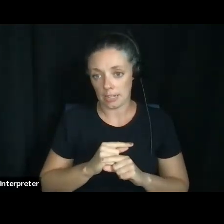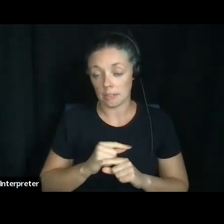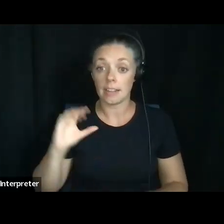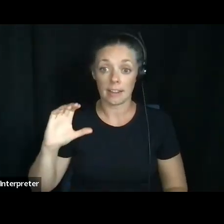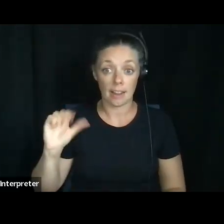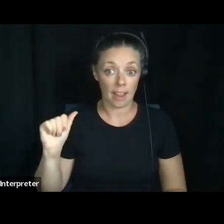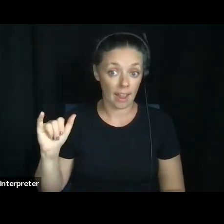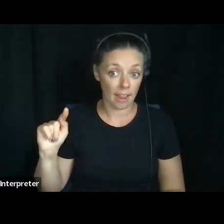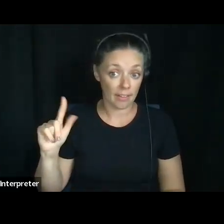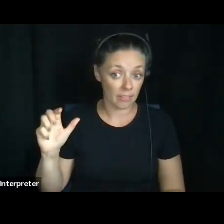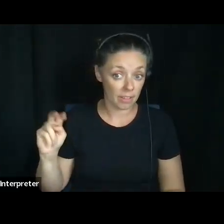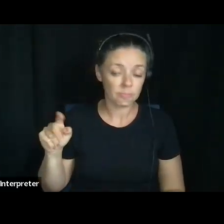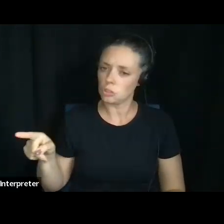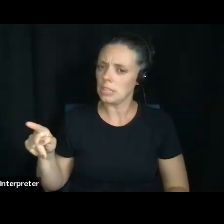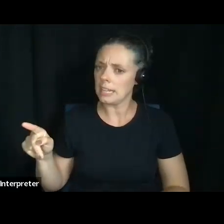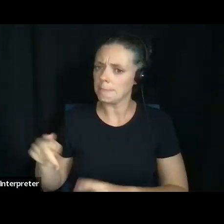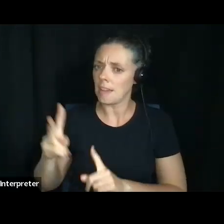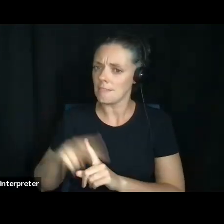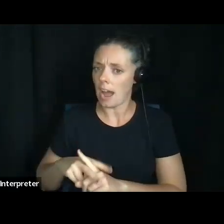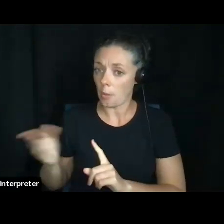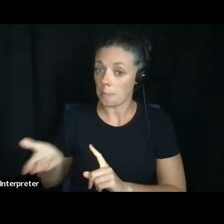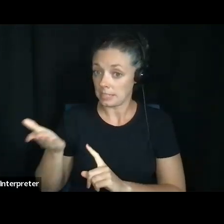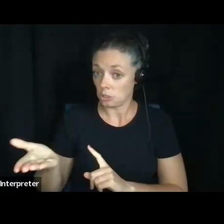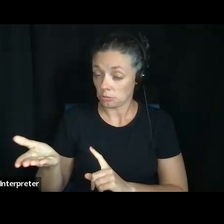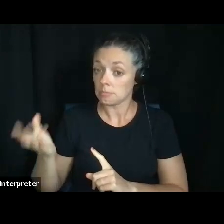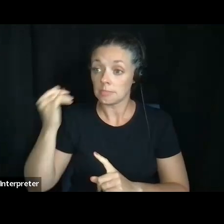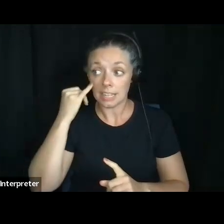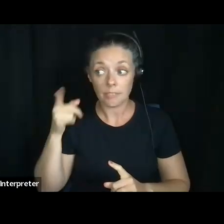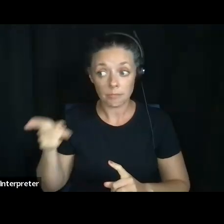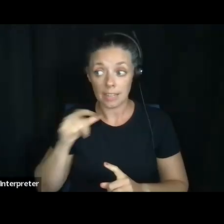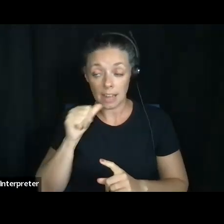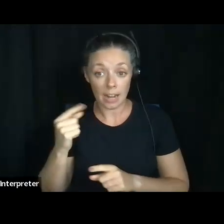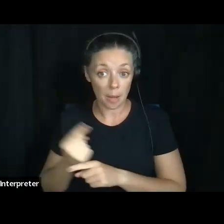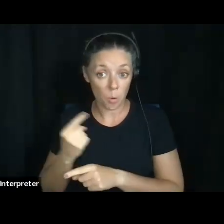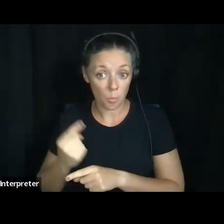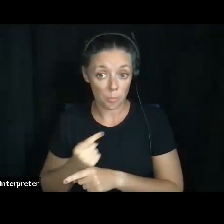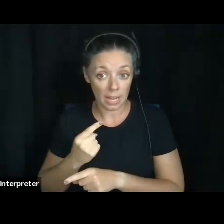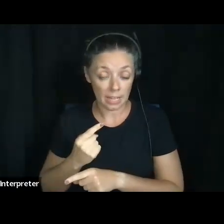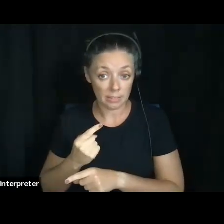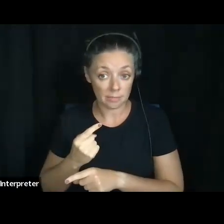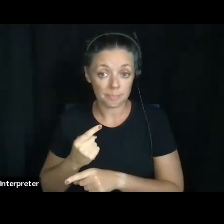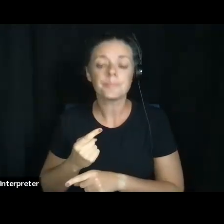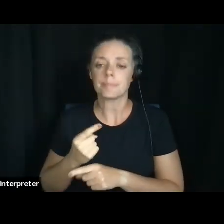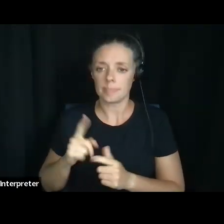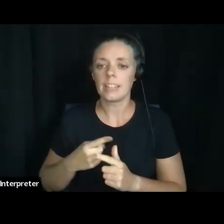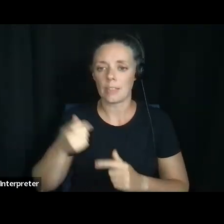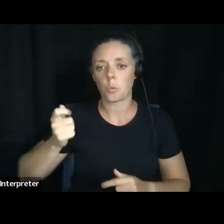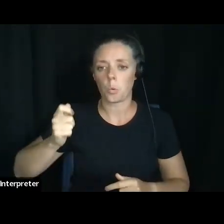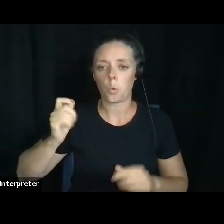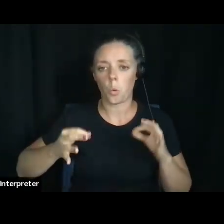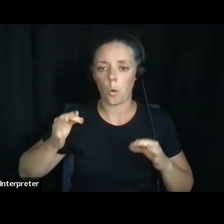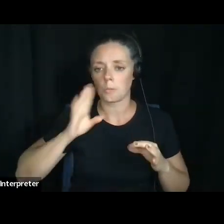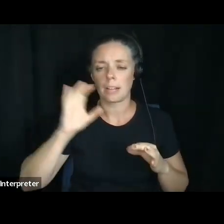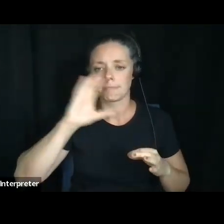the petition. Um, if Caitlin is not appropriate, according to the court, then the court will look other to other, um,